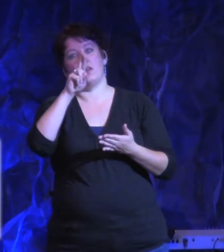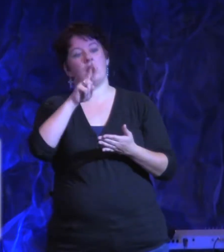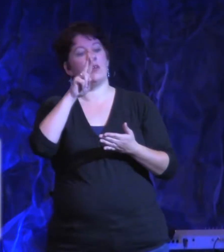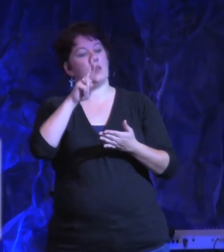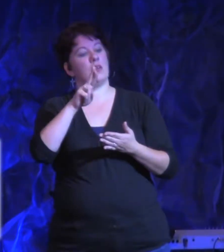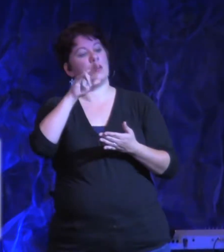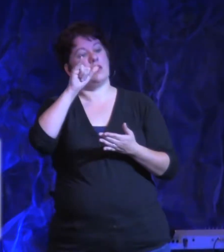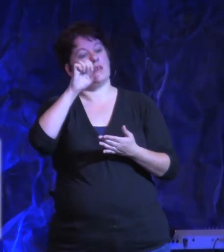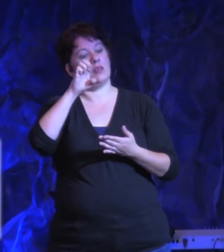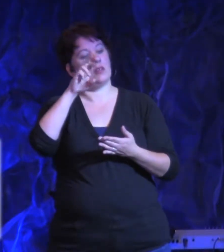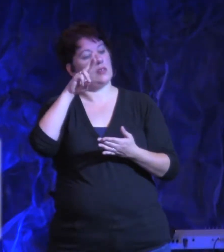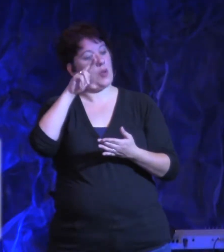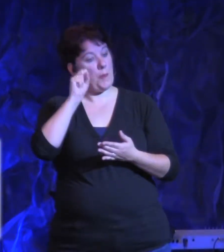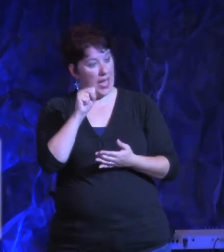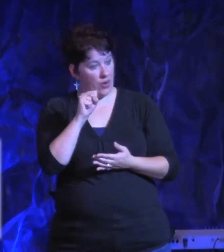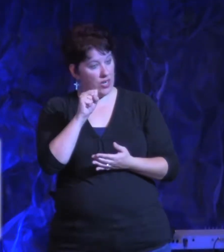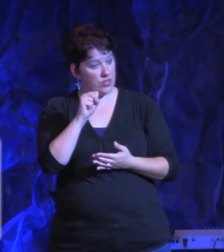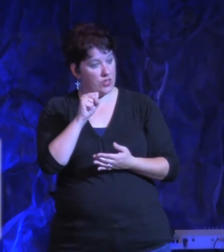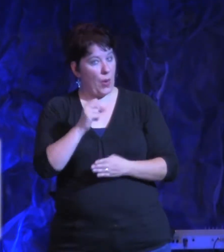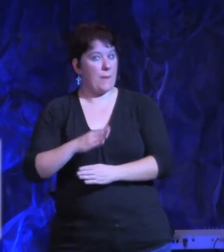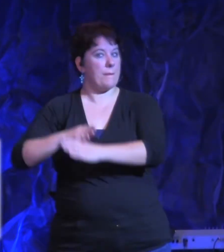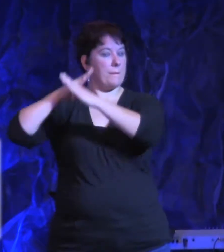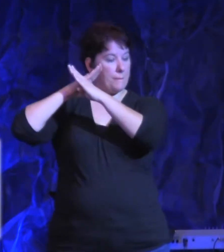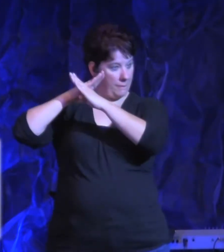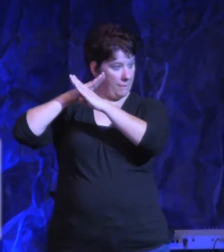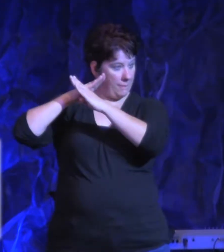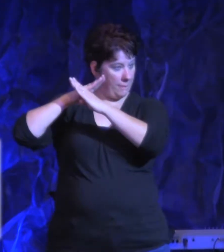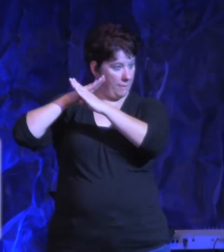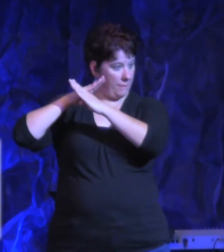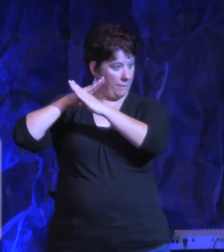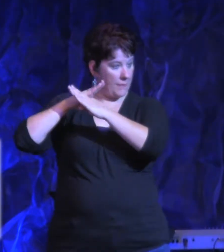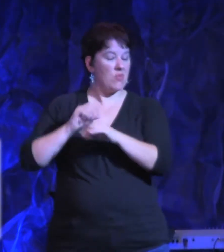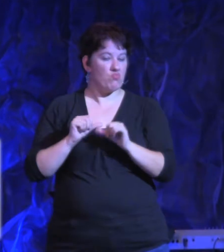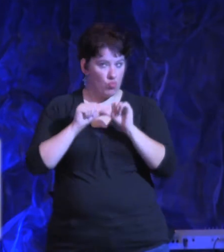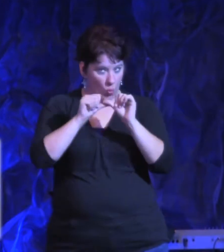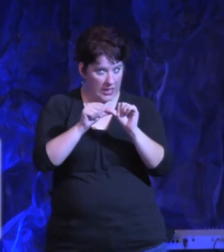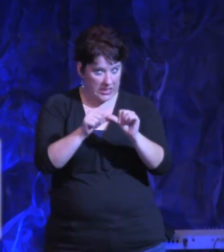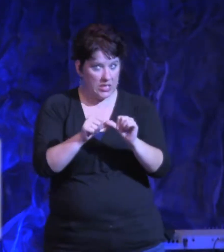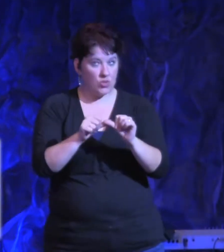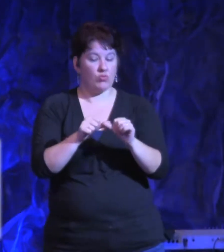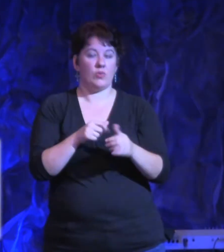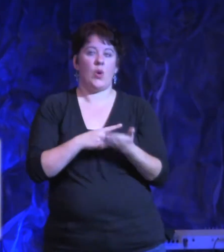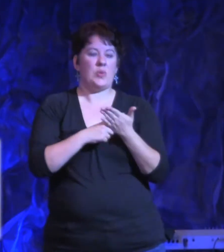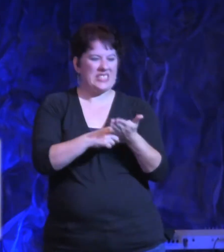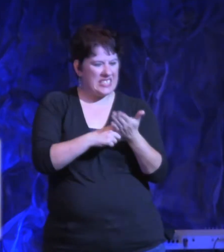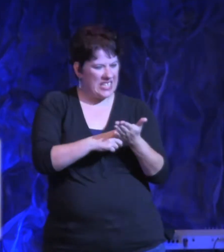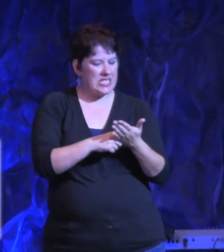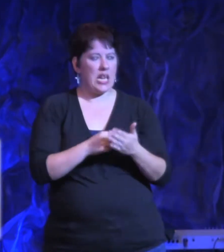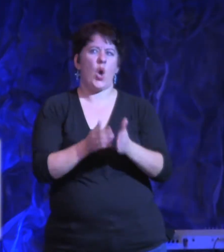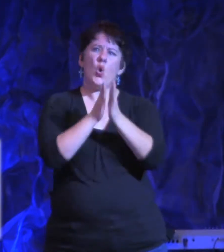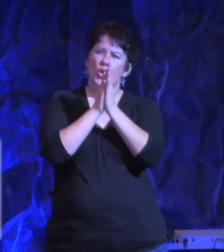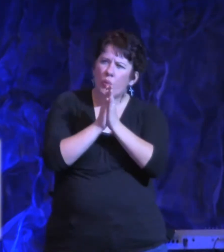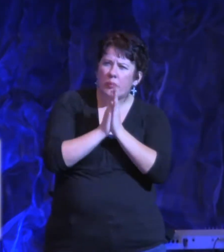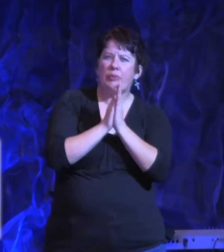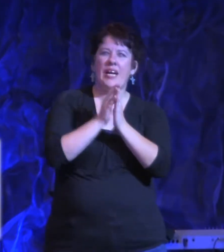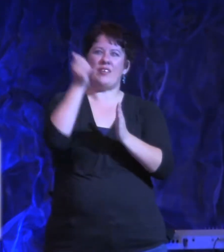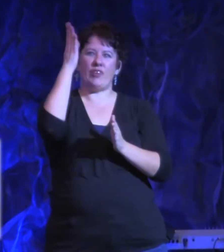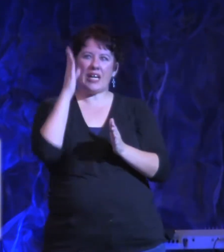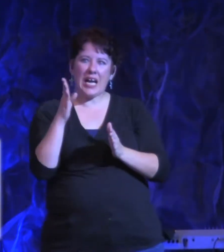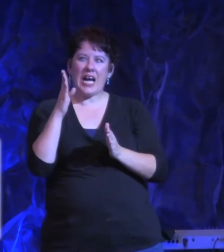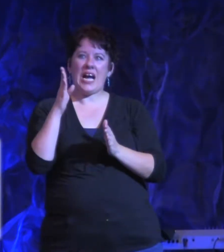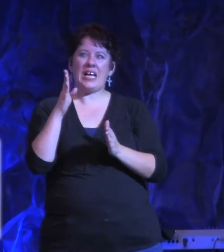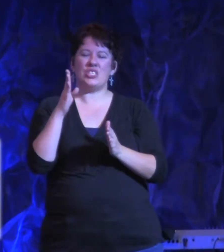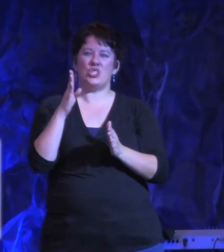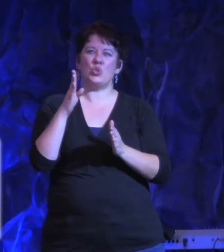in our relationship with God. We're praying for breakthrough in our prayers. We're praying for God to answer our prayer and to meet our every